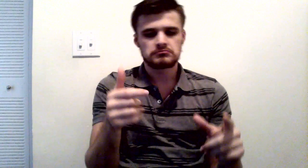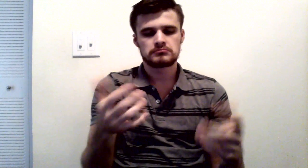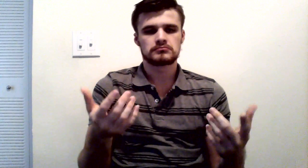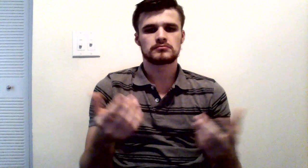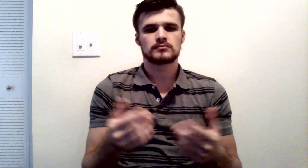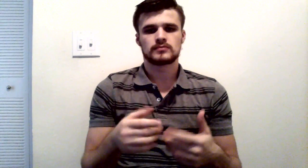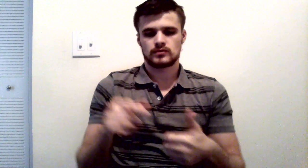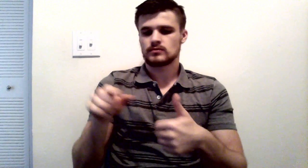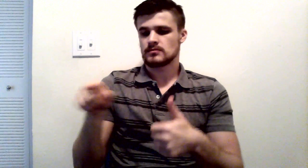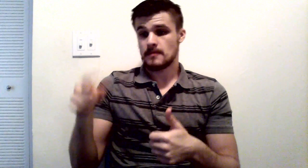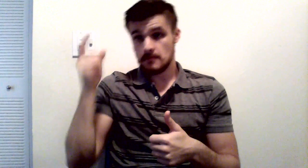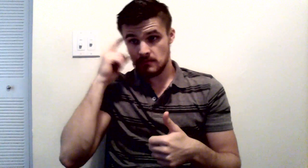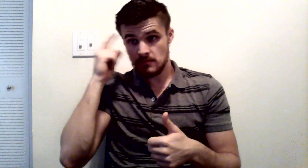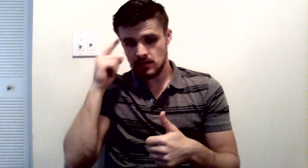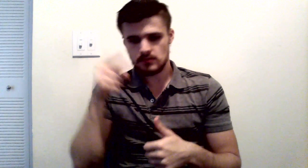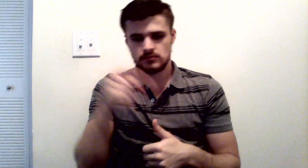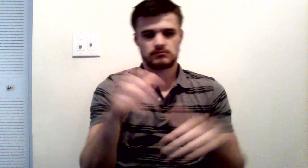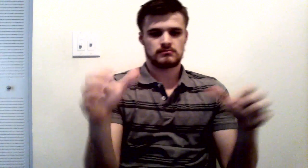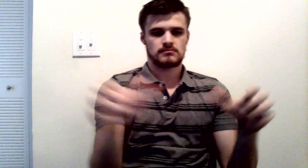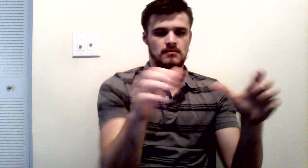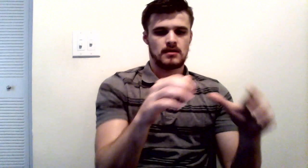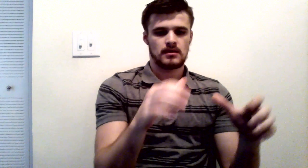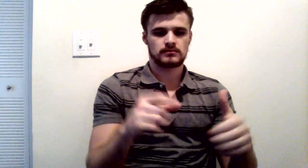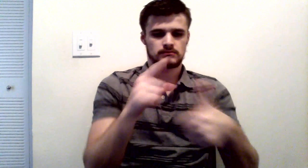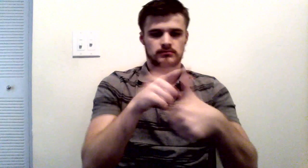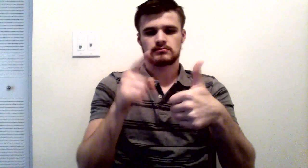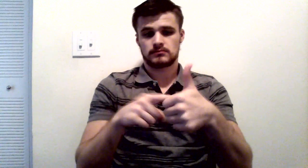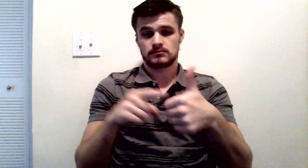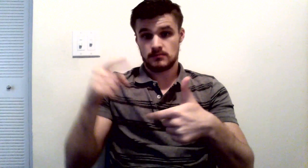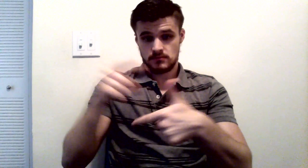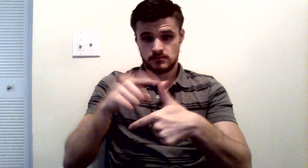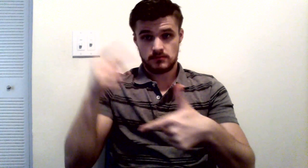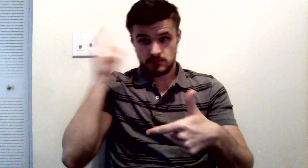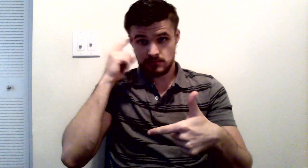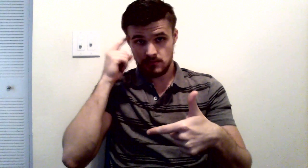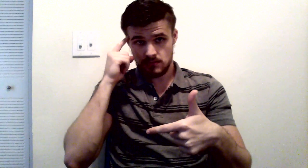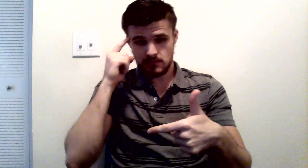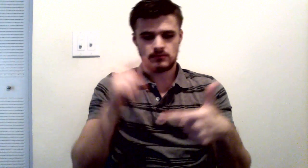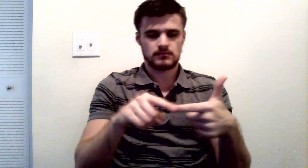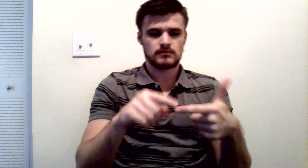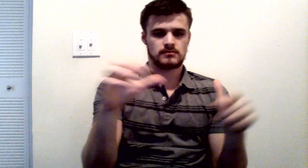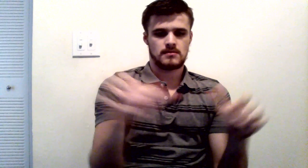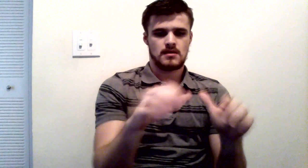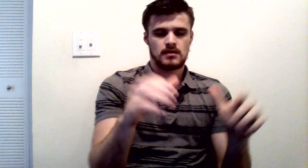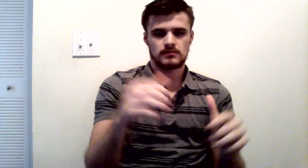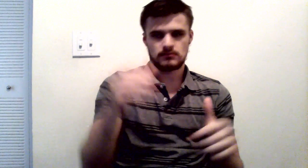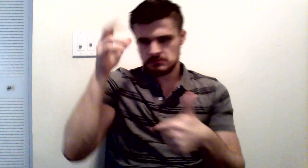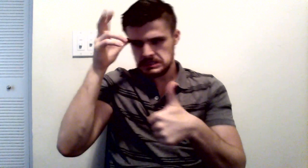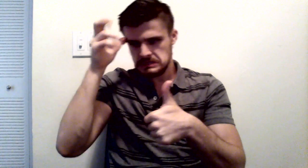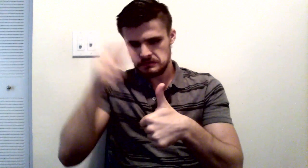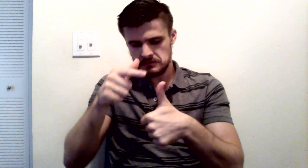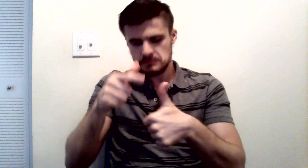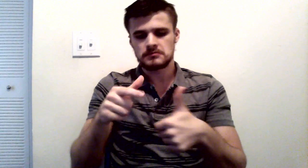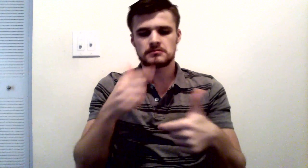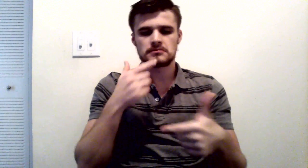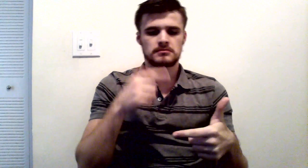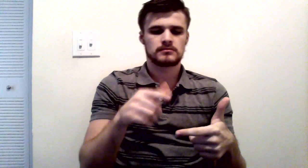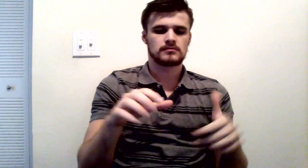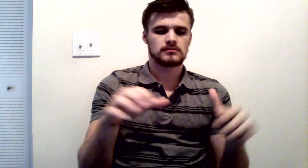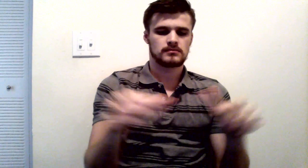act. The single two most important parts of a crime is that someone did the criminal act and someone intended